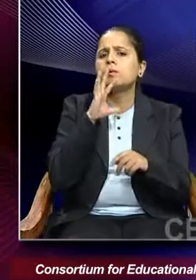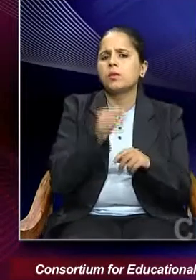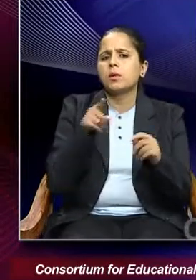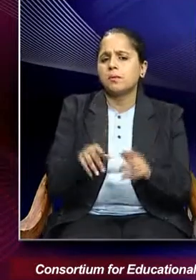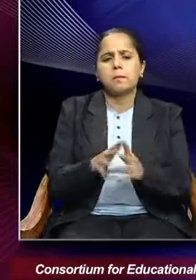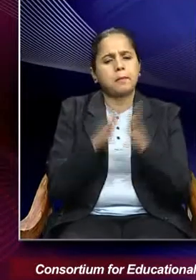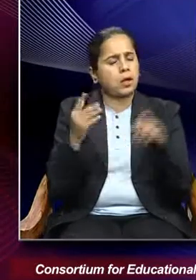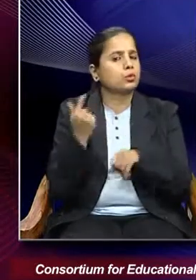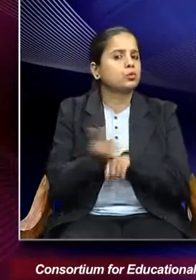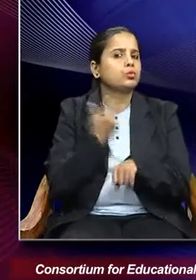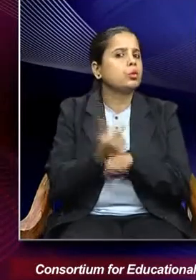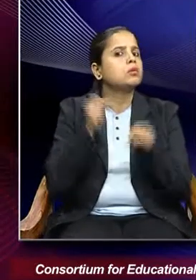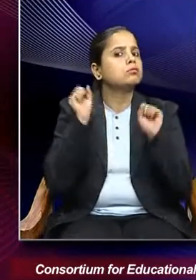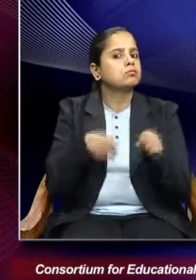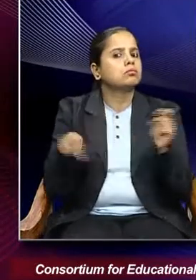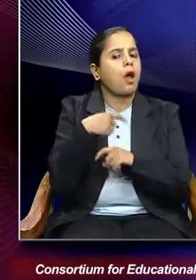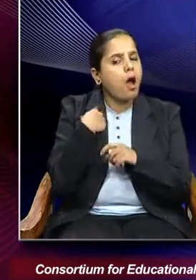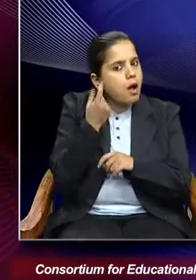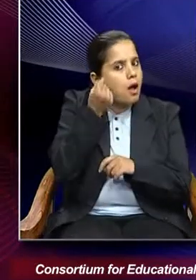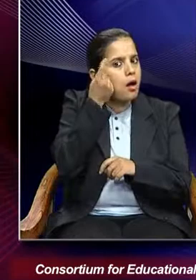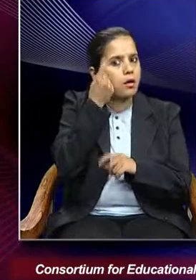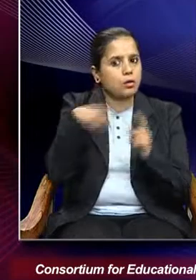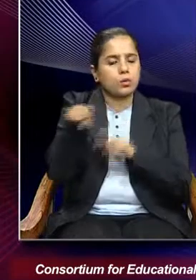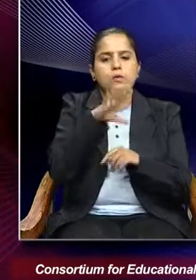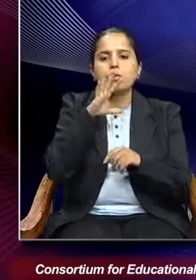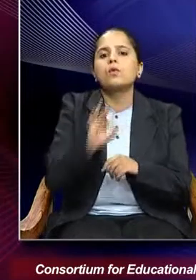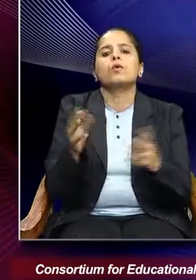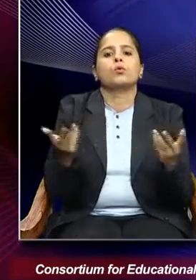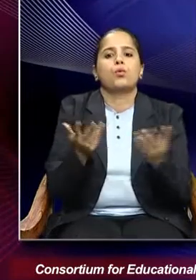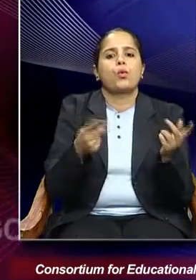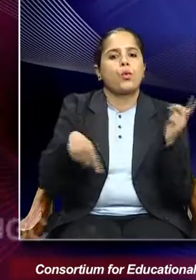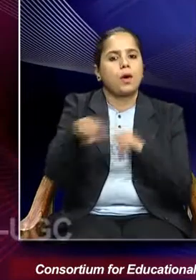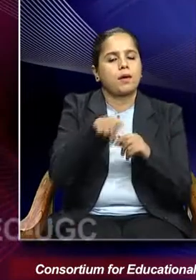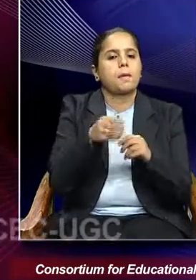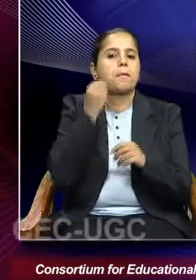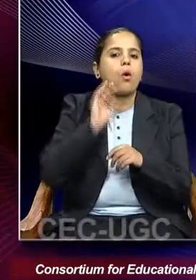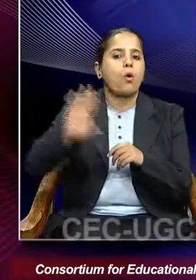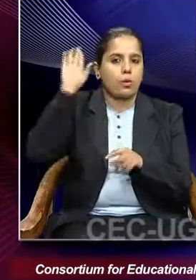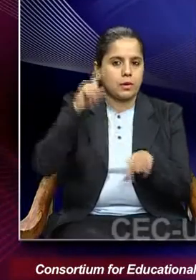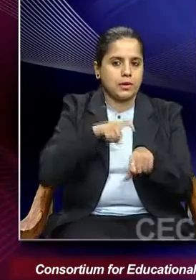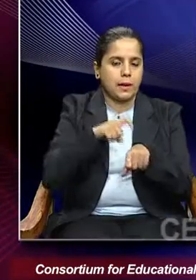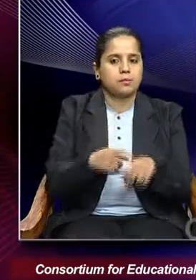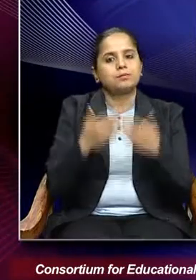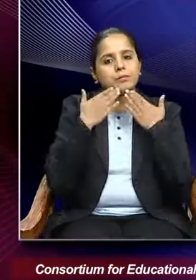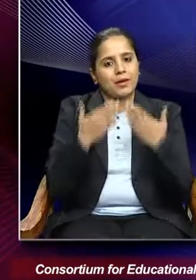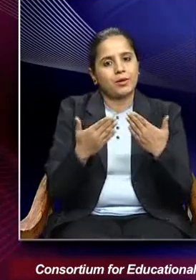very useful tool to understand the realities of past. Thank you.